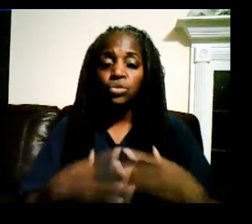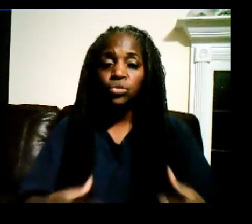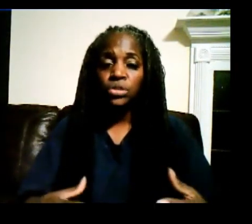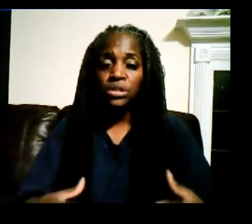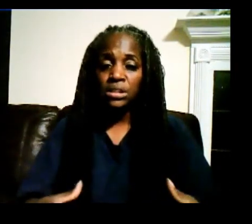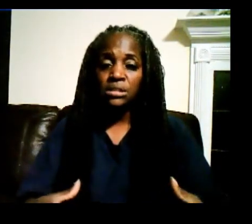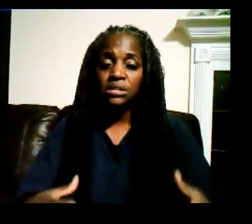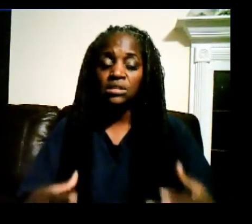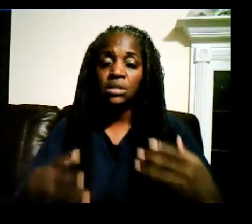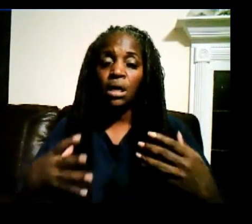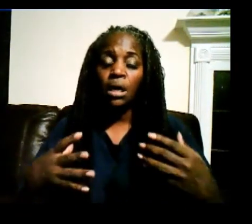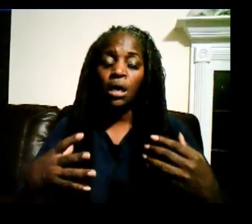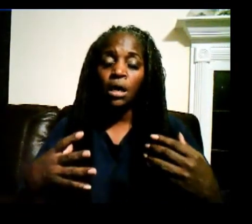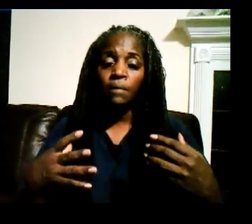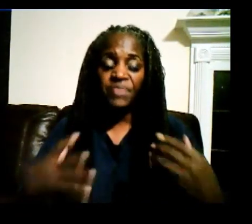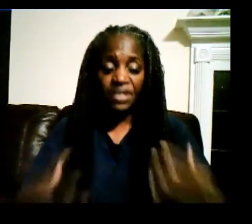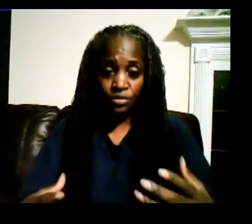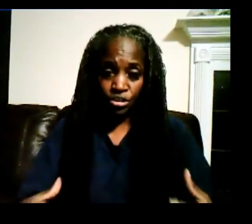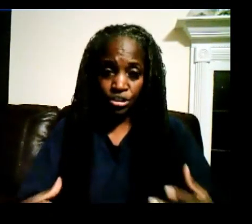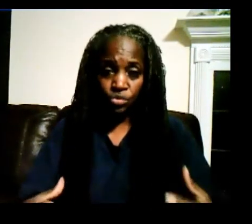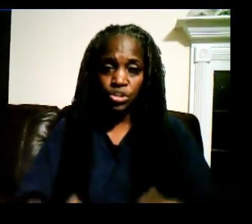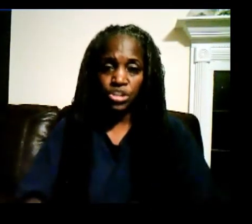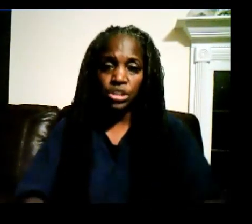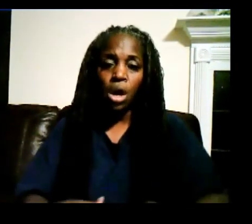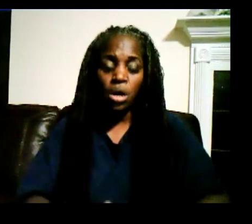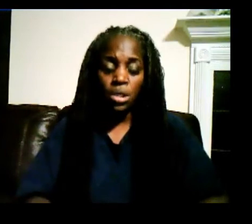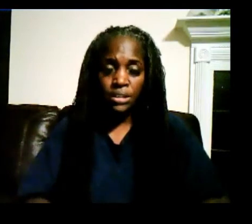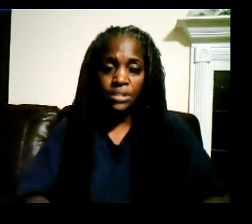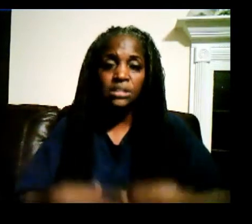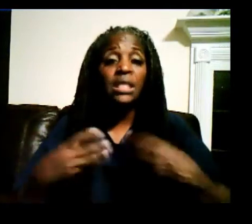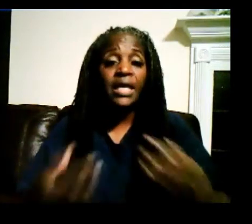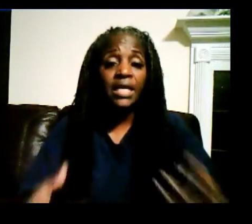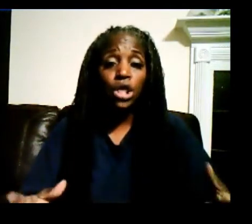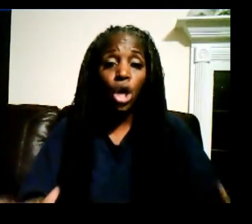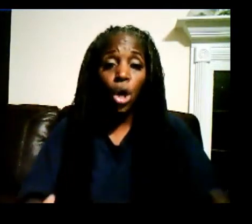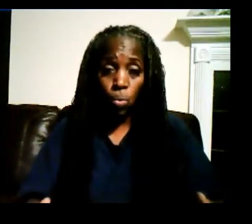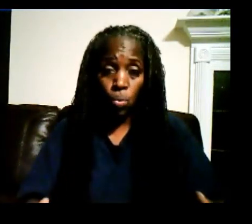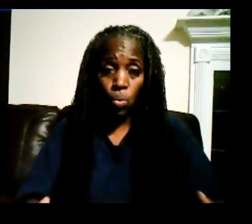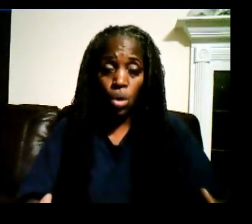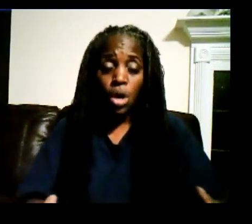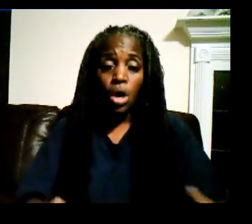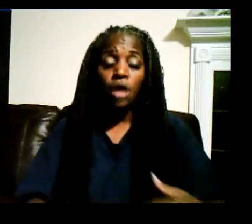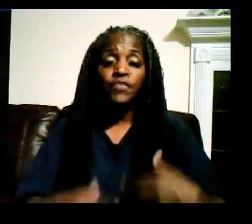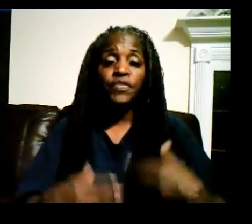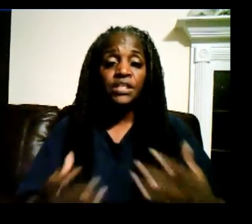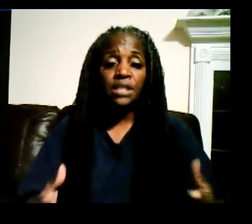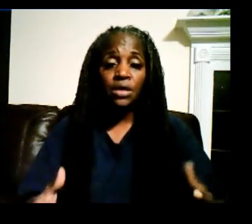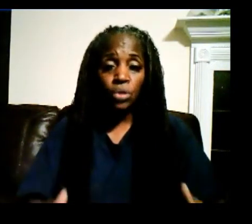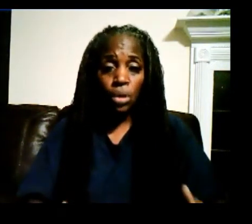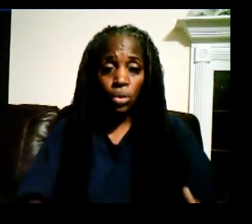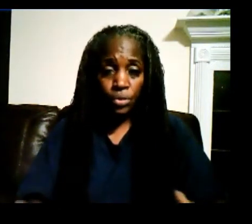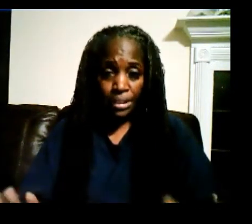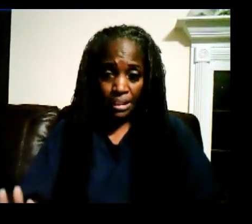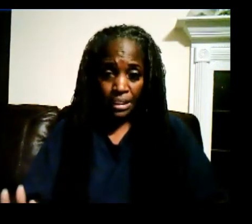new season's energies, which is the letting go of the things that are no longer needed.